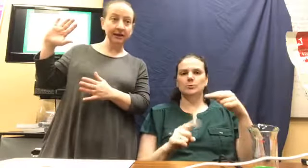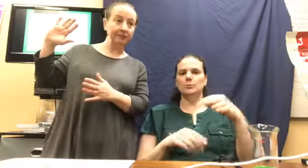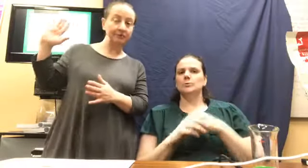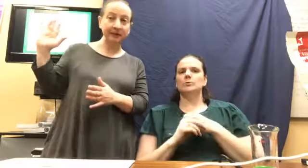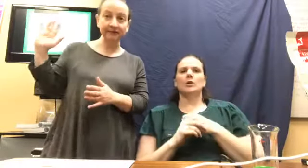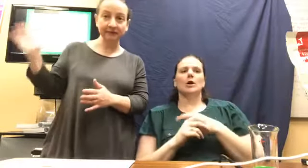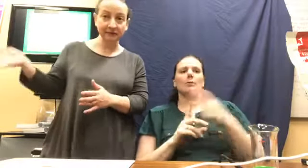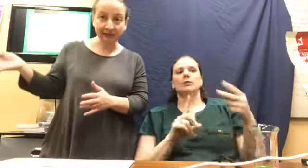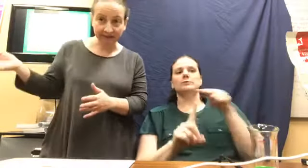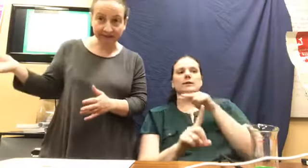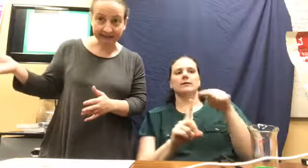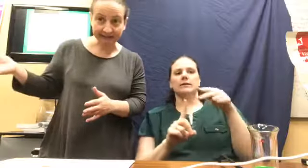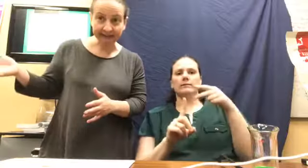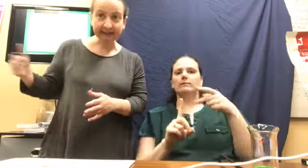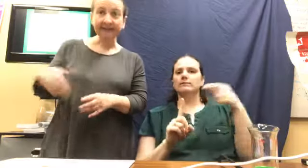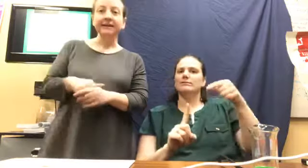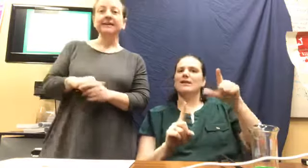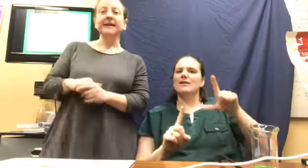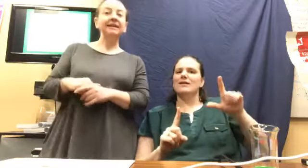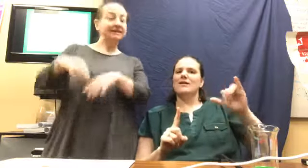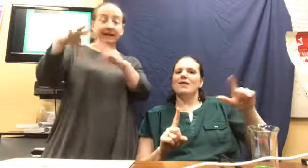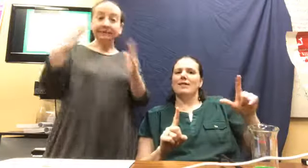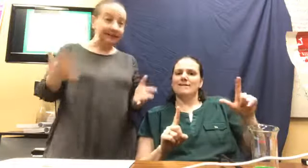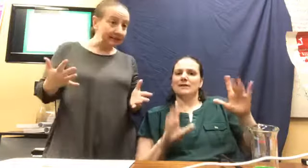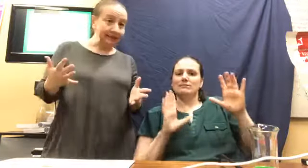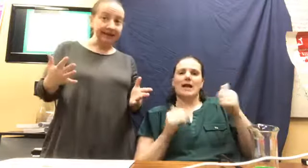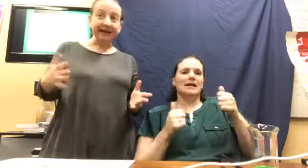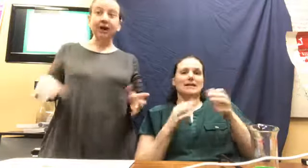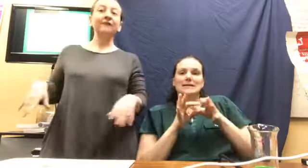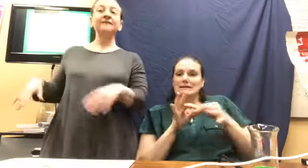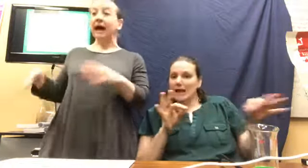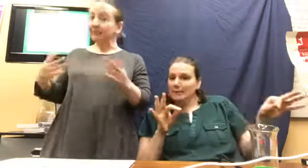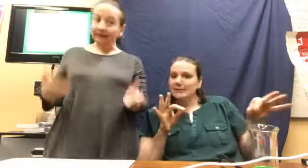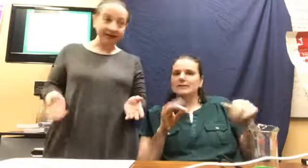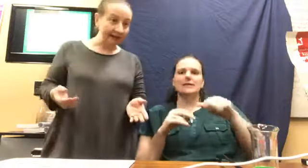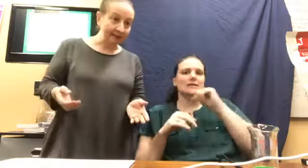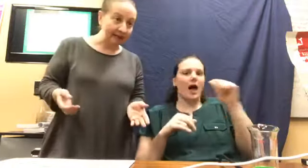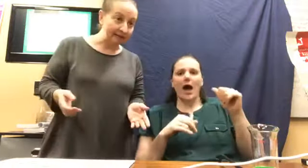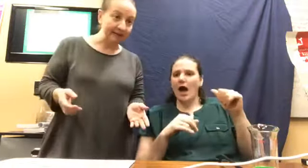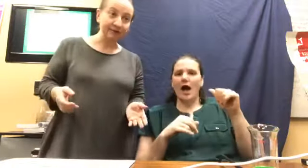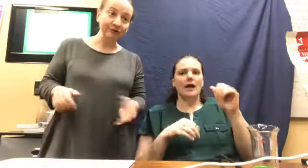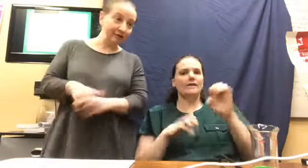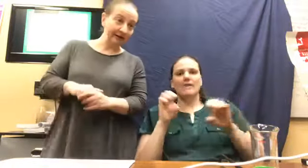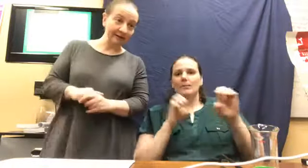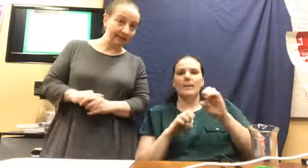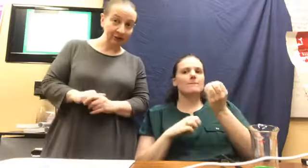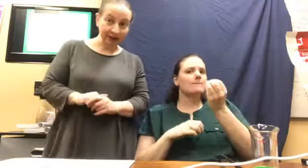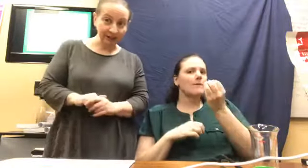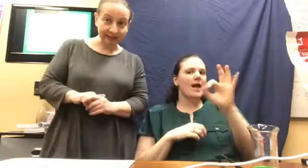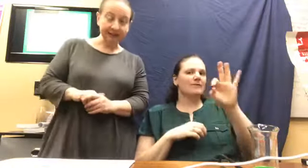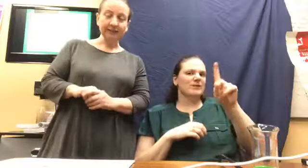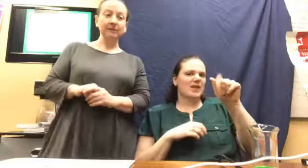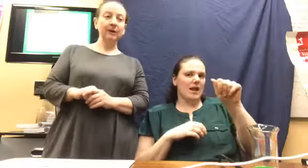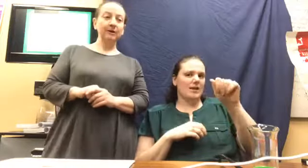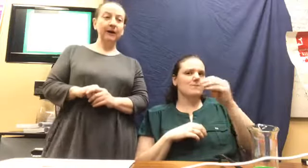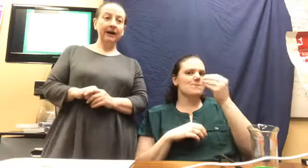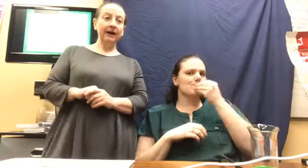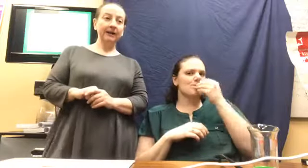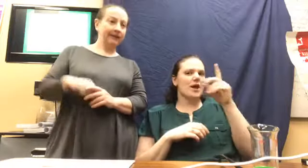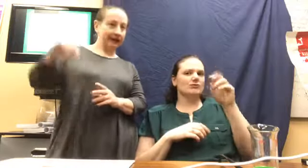perspective of young living. Any statements that we say have not been evaluated by the Food and Drug Administration. So, uh, they